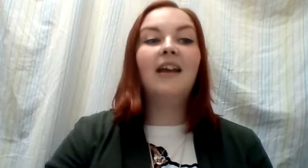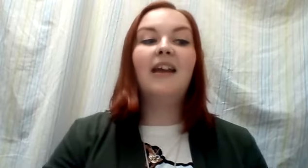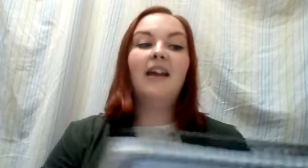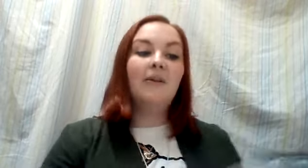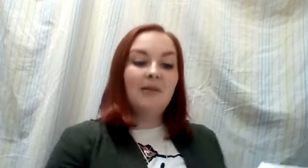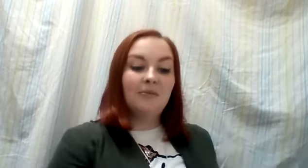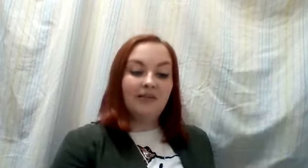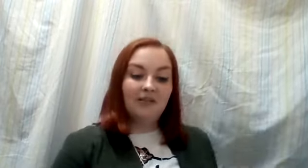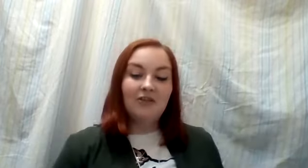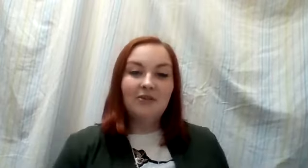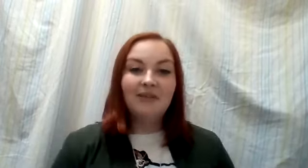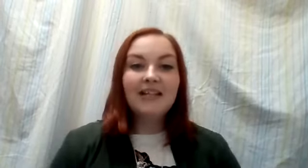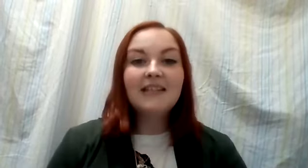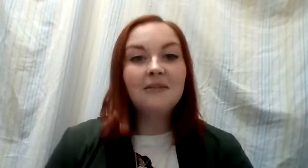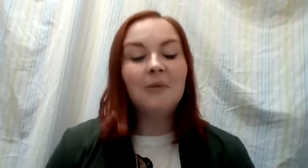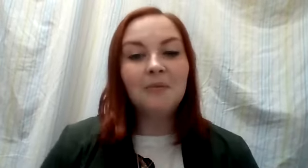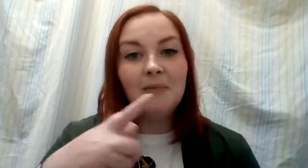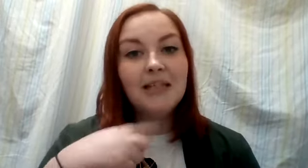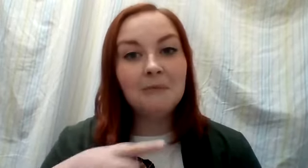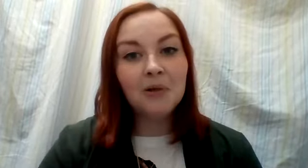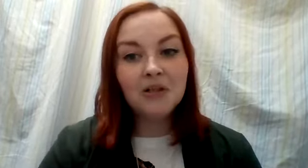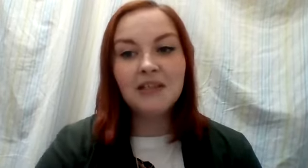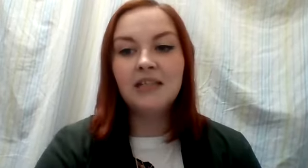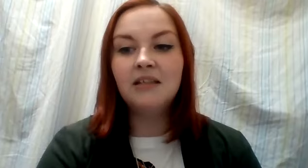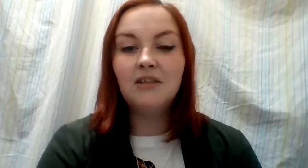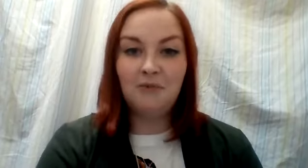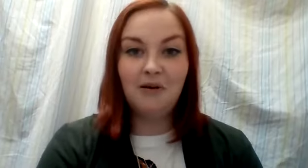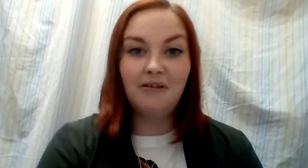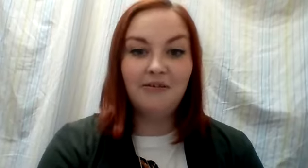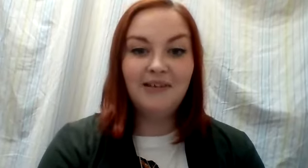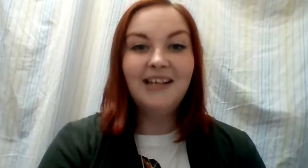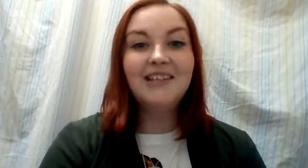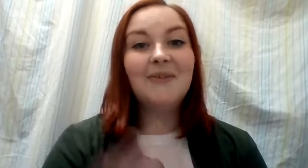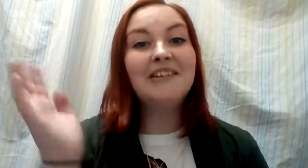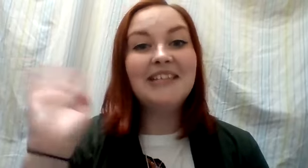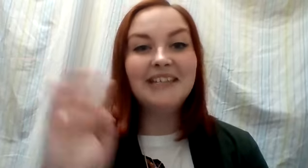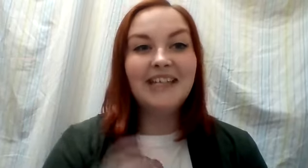We will do the rest when we meet in person tomorrow. So I'll see you later.